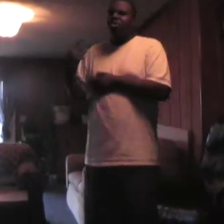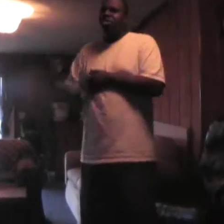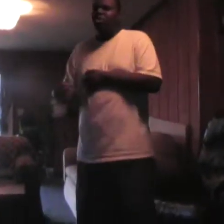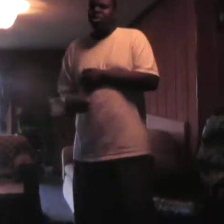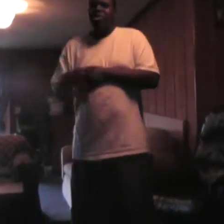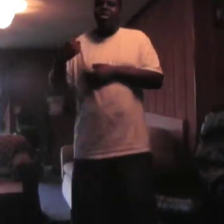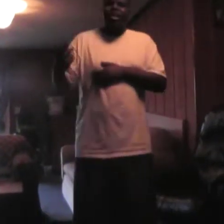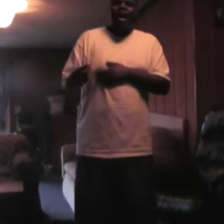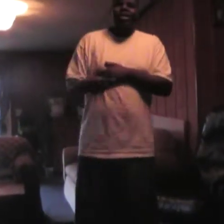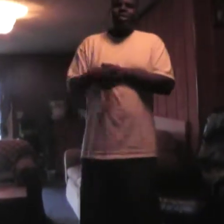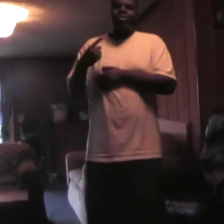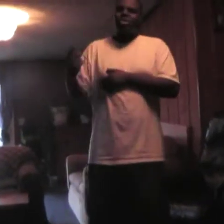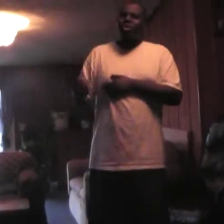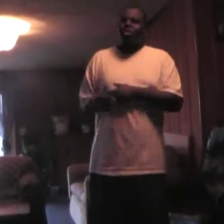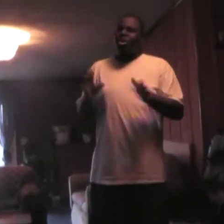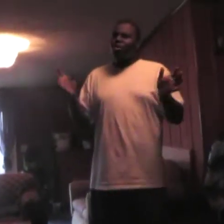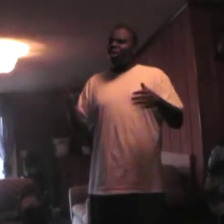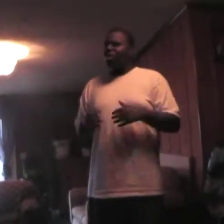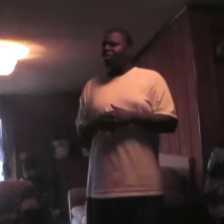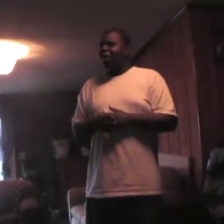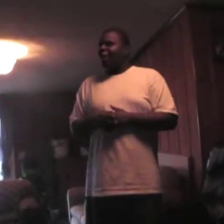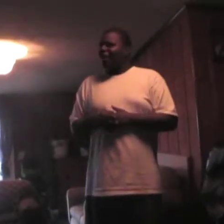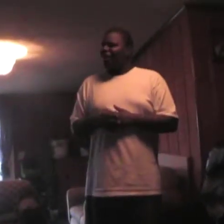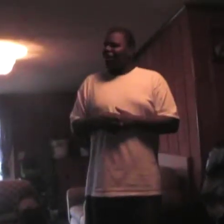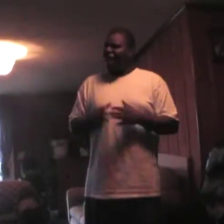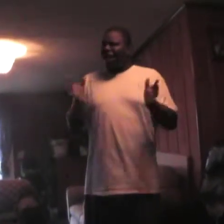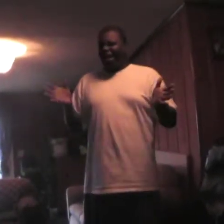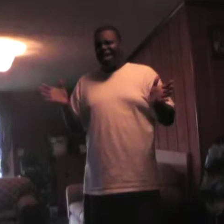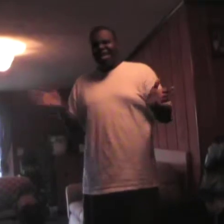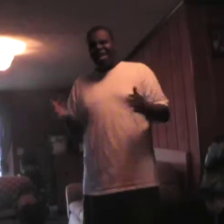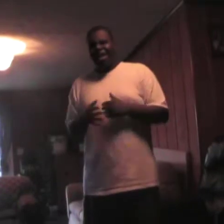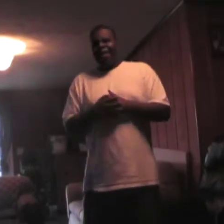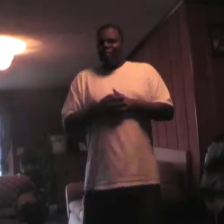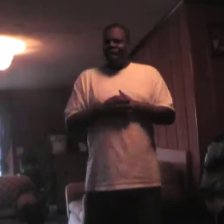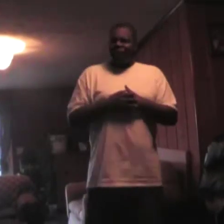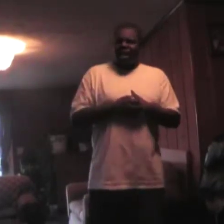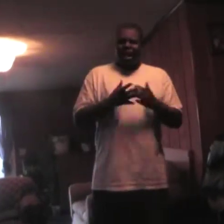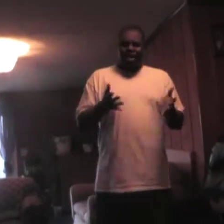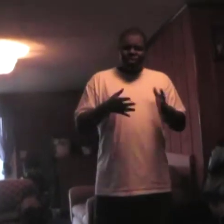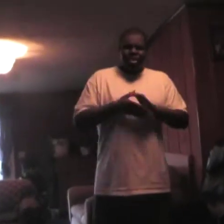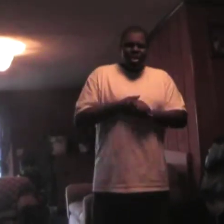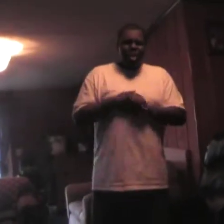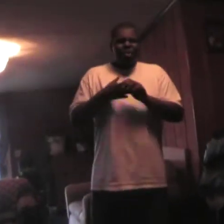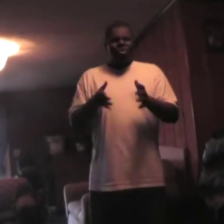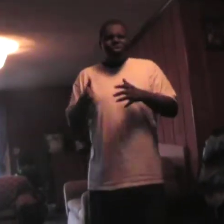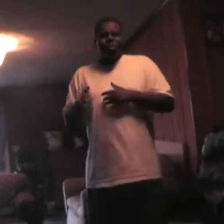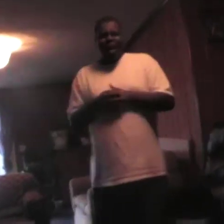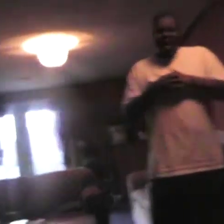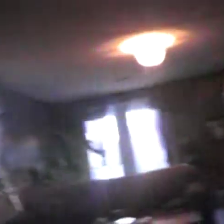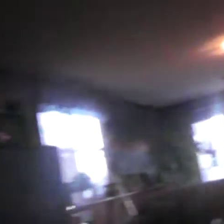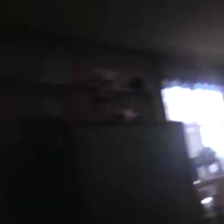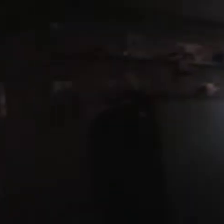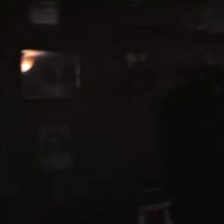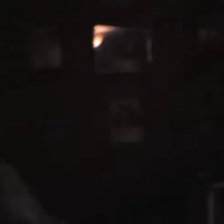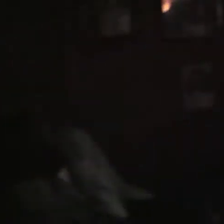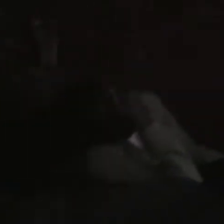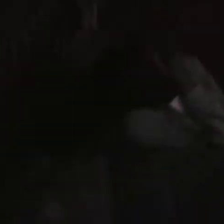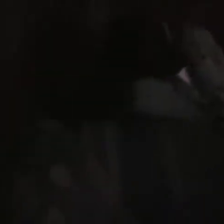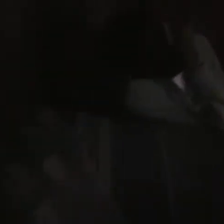shoes, no socks, no shirt, no clothes. Matter of fact, anything. Matter of fact, I do it all to the while, to the minute, to the second